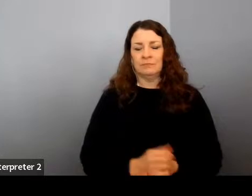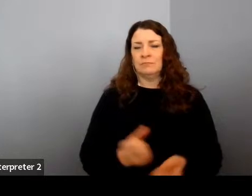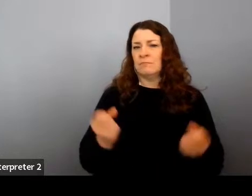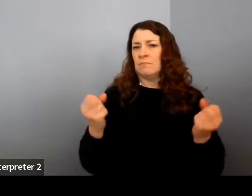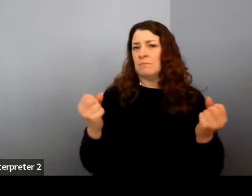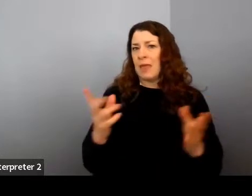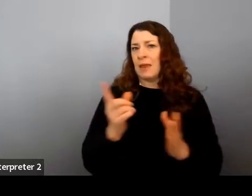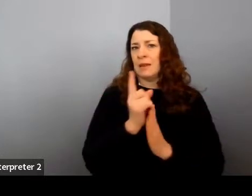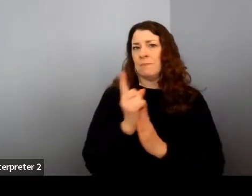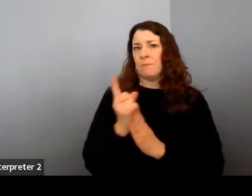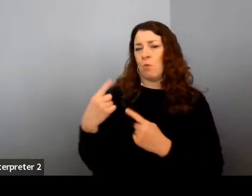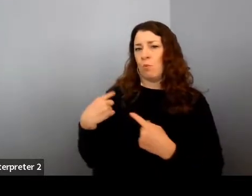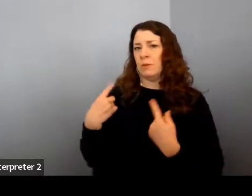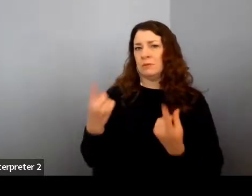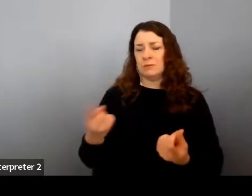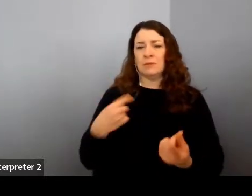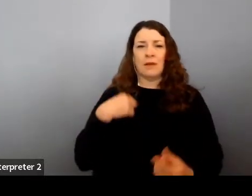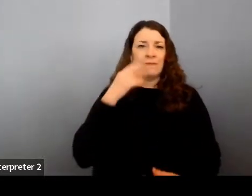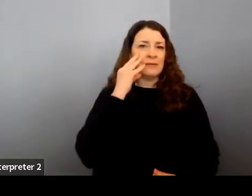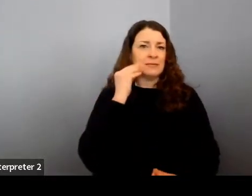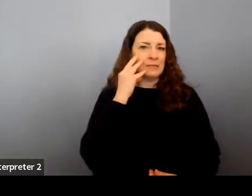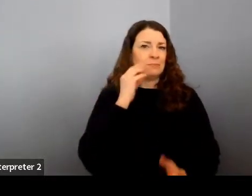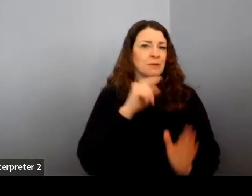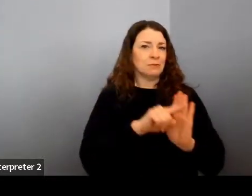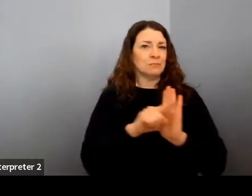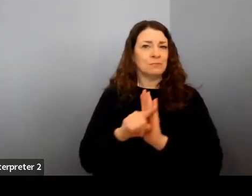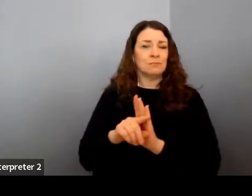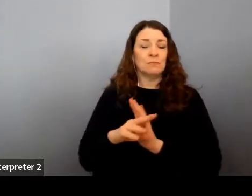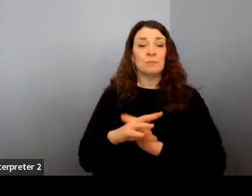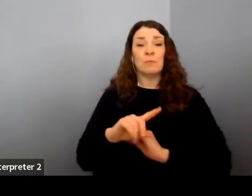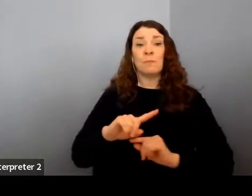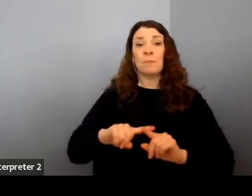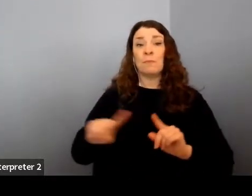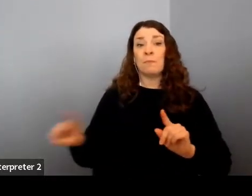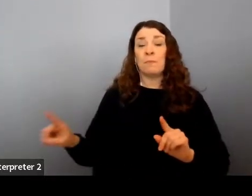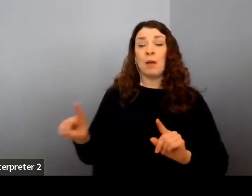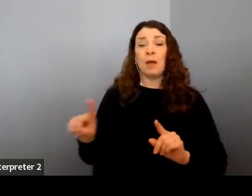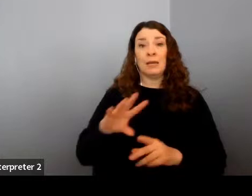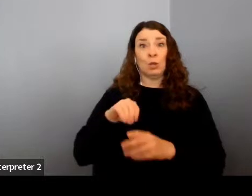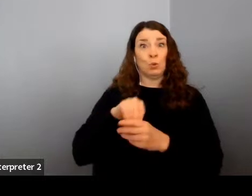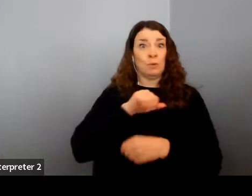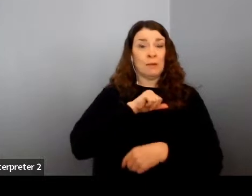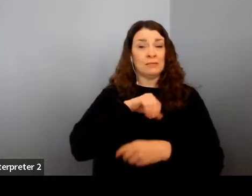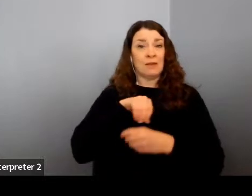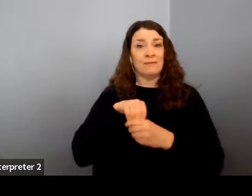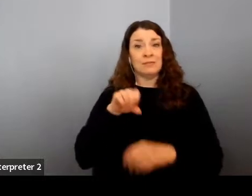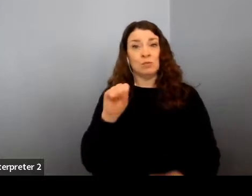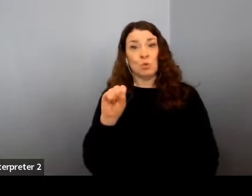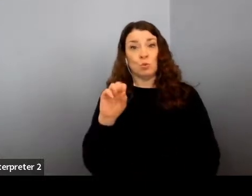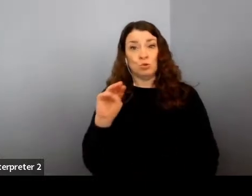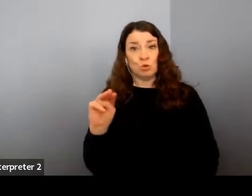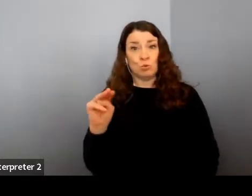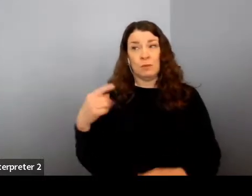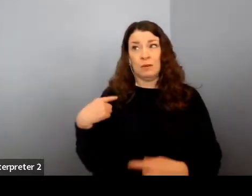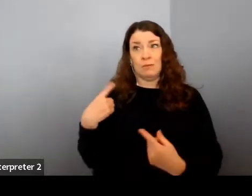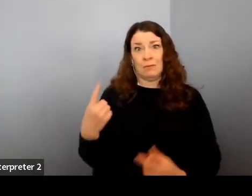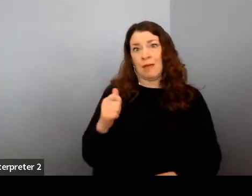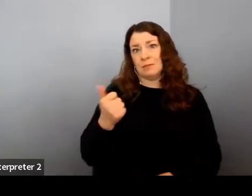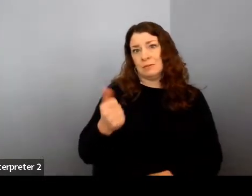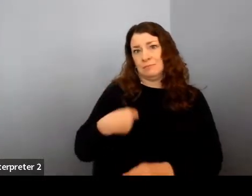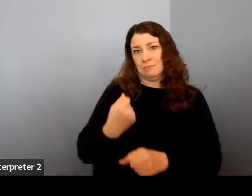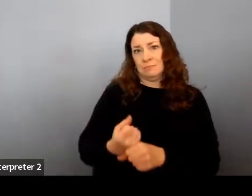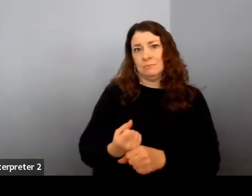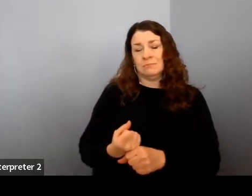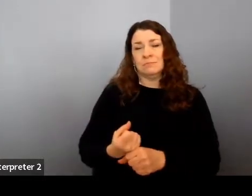moments. I do think putting myself out there on social media over the last decade has allowed me to develop a much